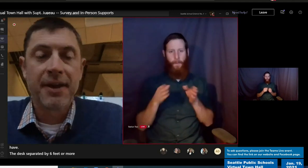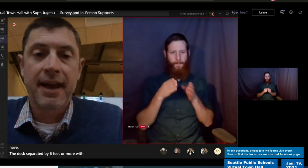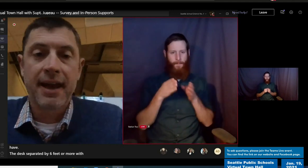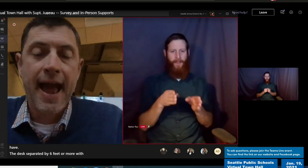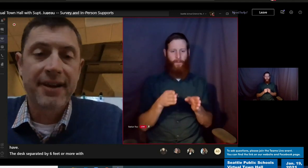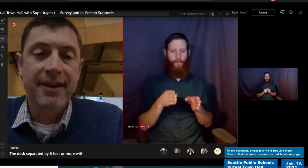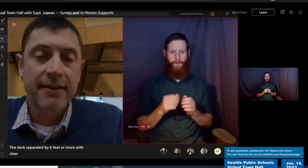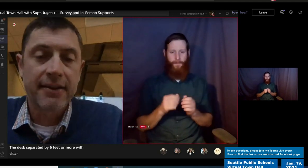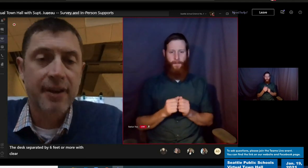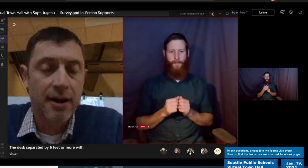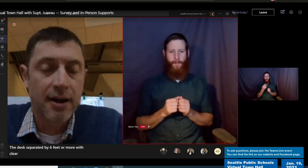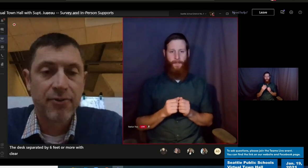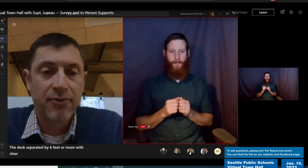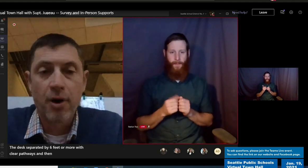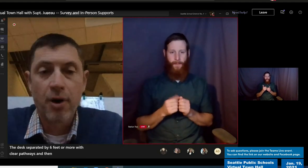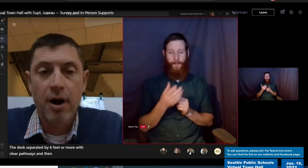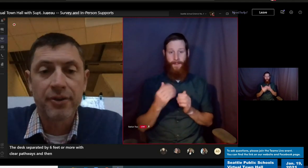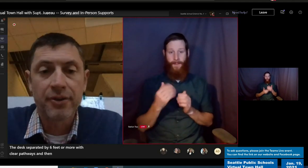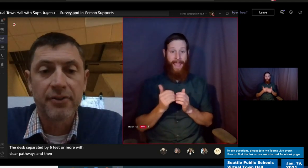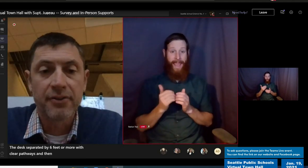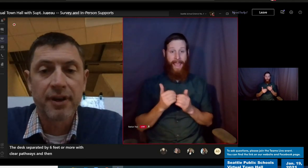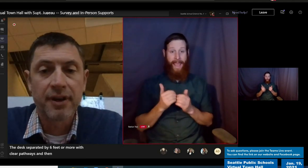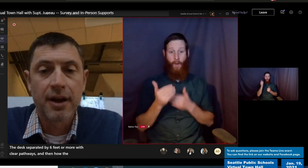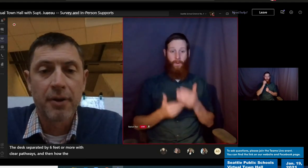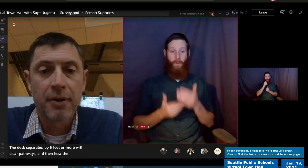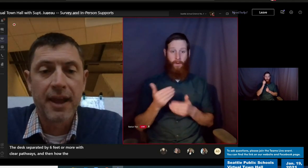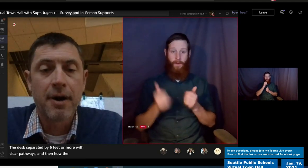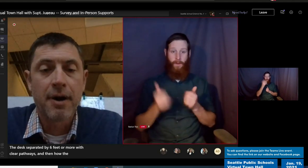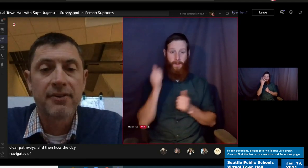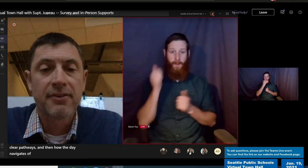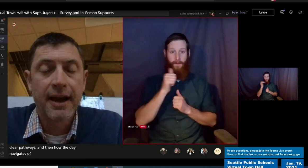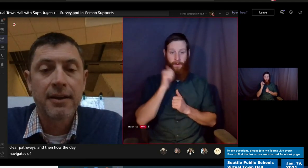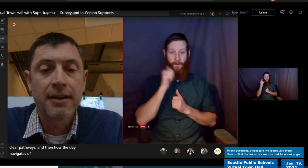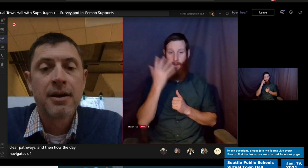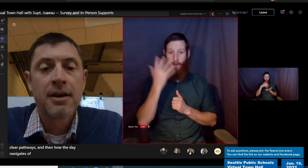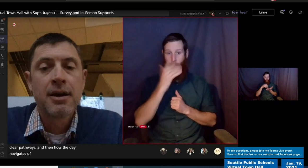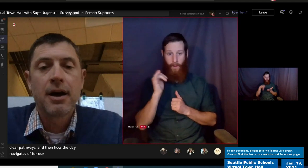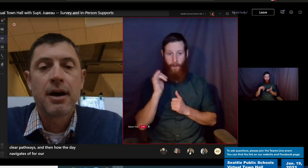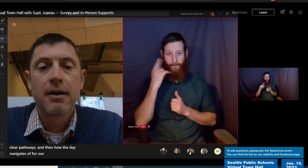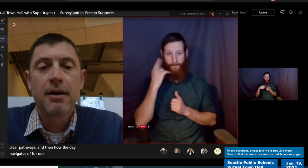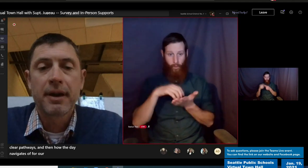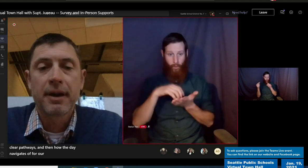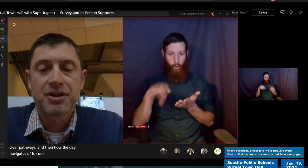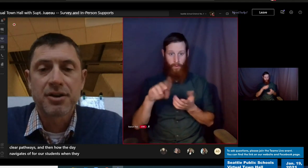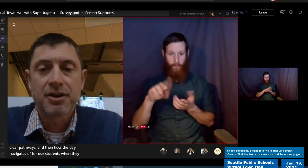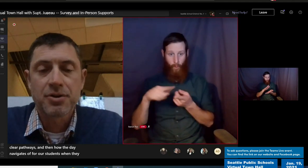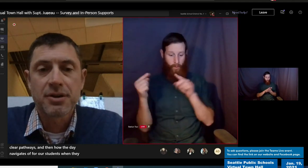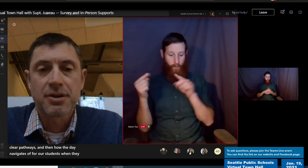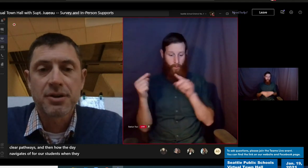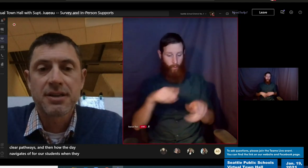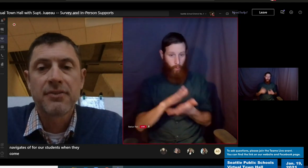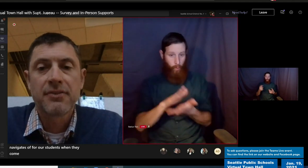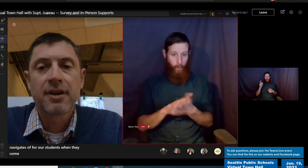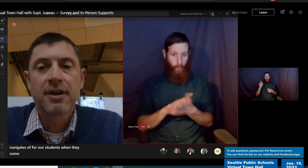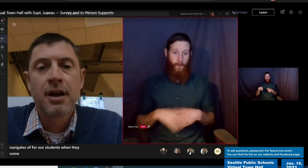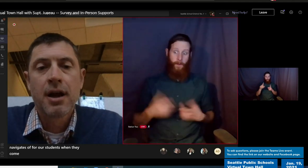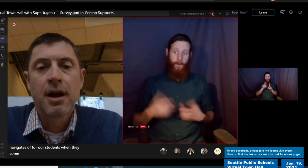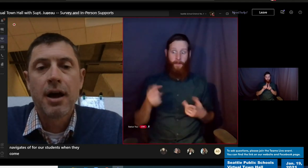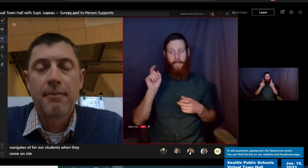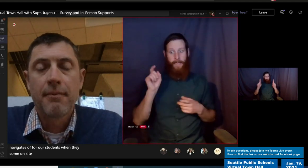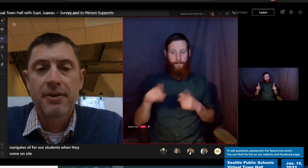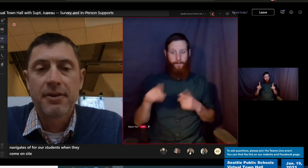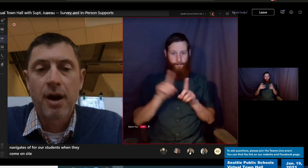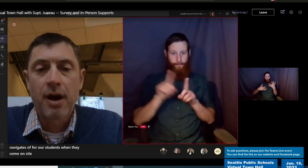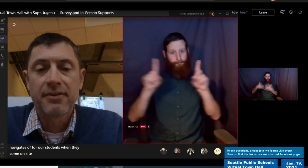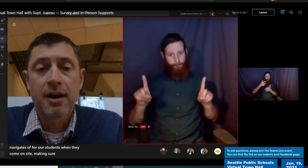navigates for our students when they come on site, making sure social distance as